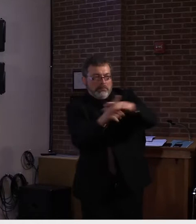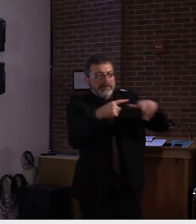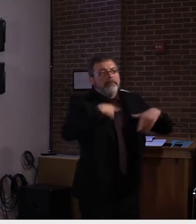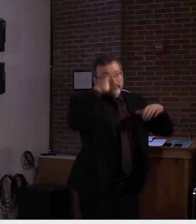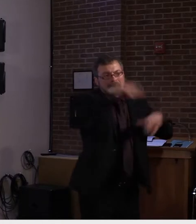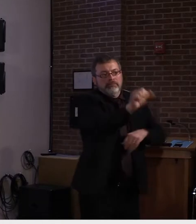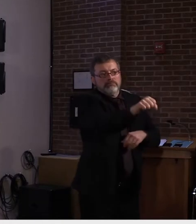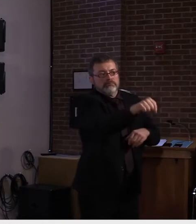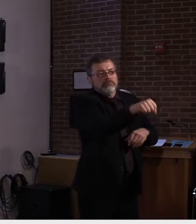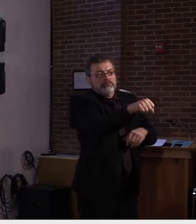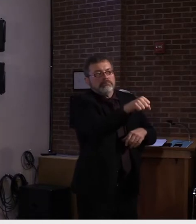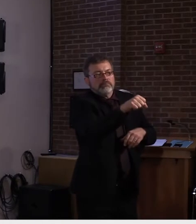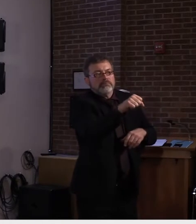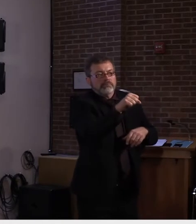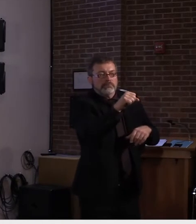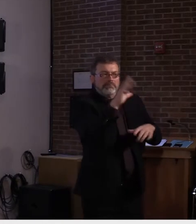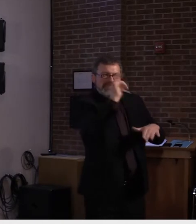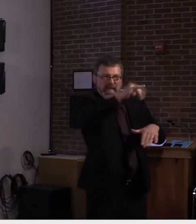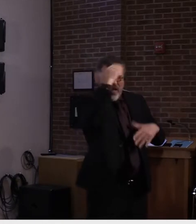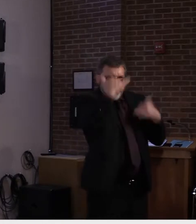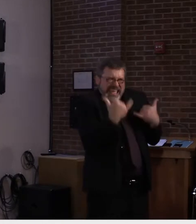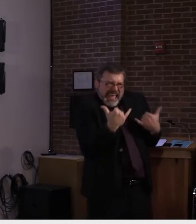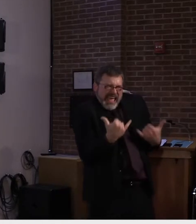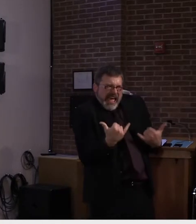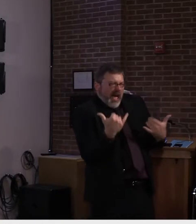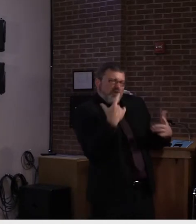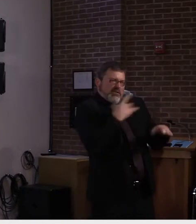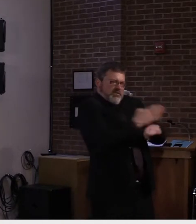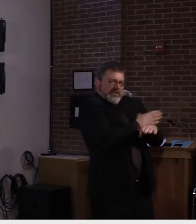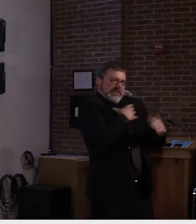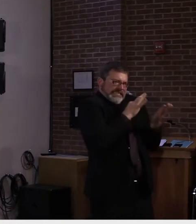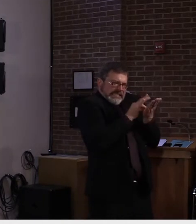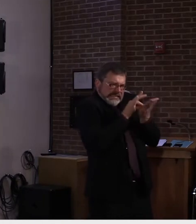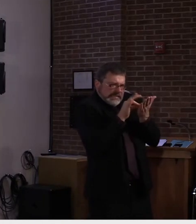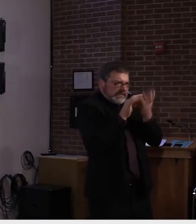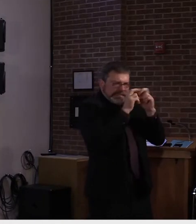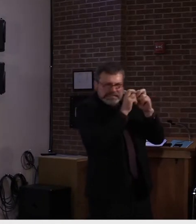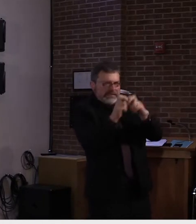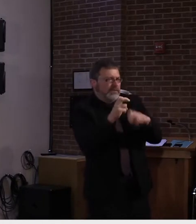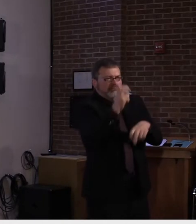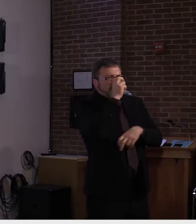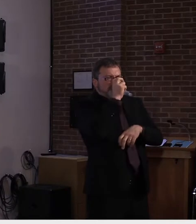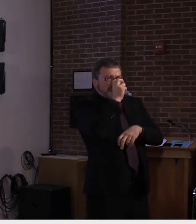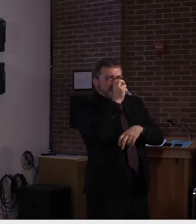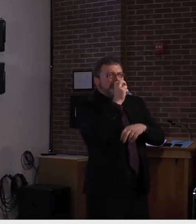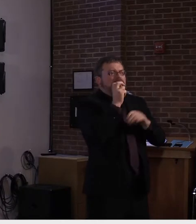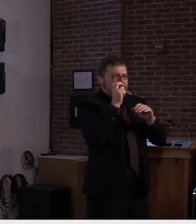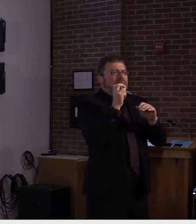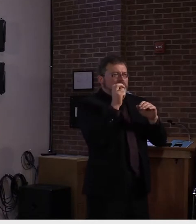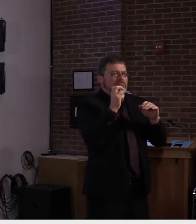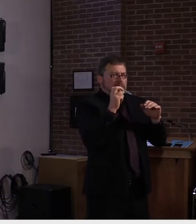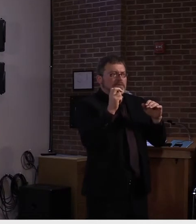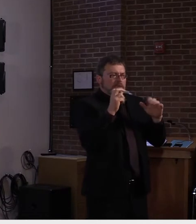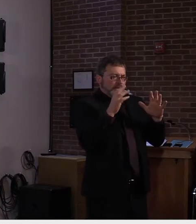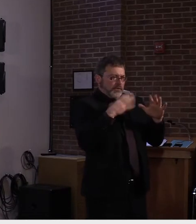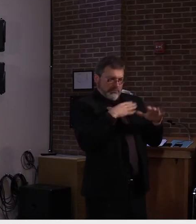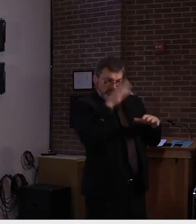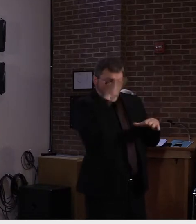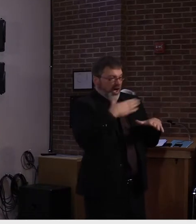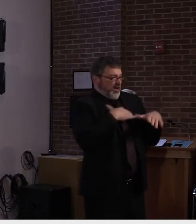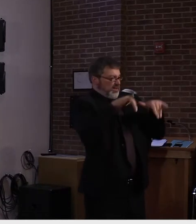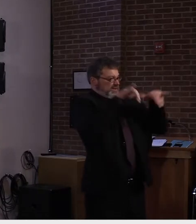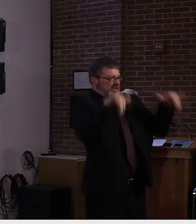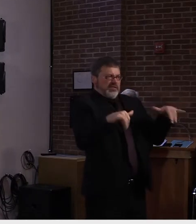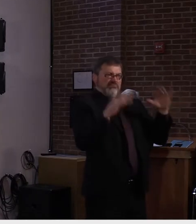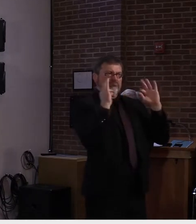who have been in close contact with a person who has COVID really work, and will continue to work to limit the spread of